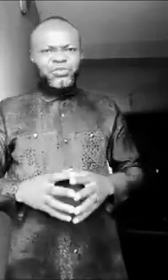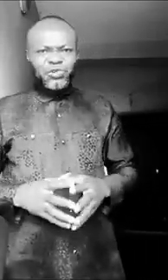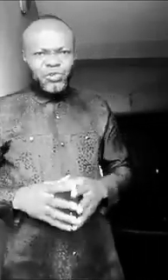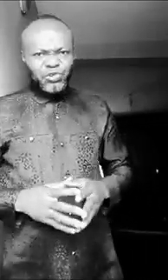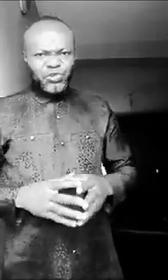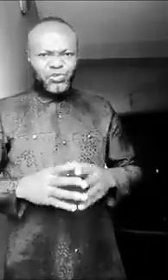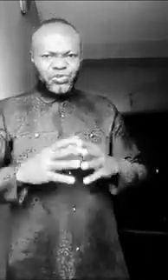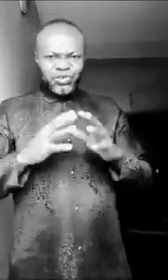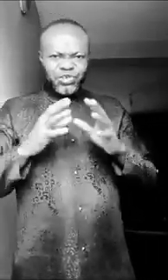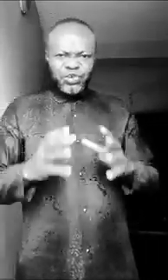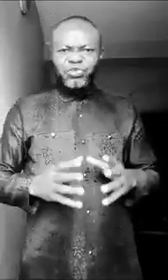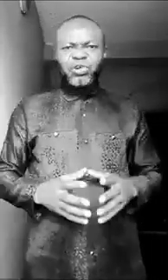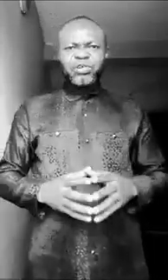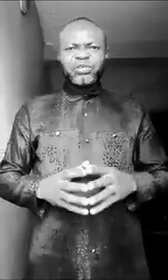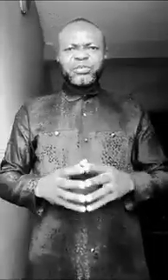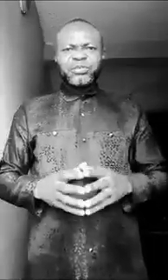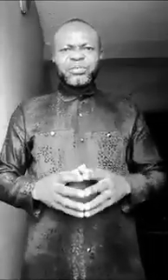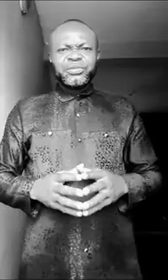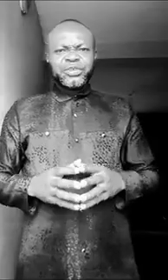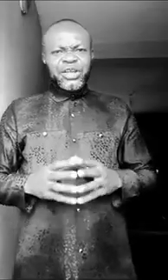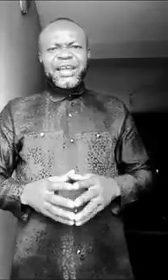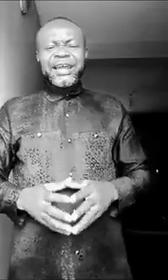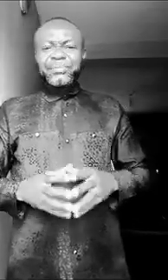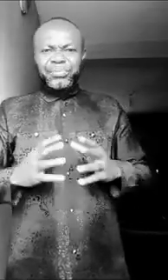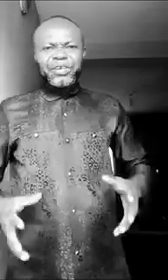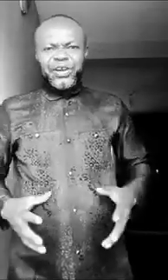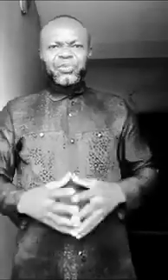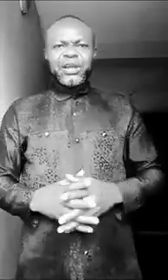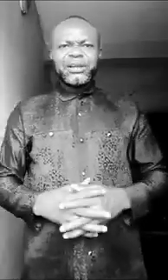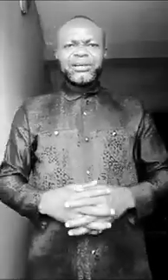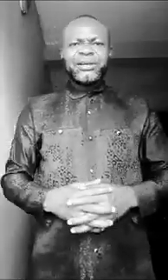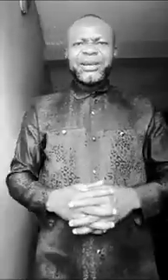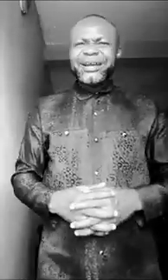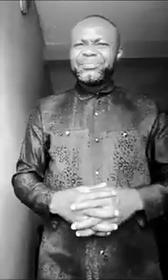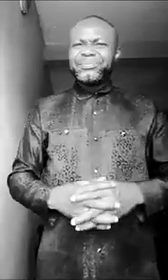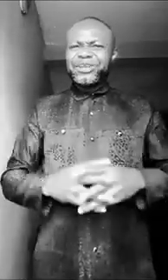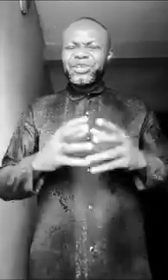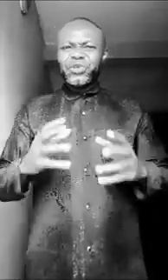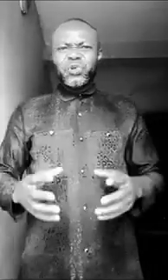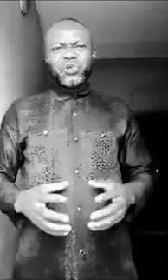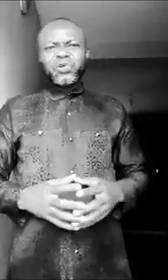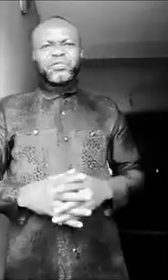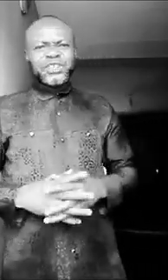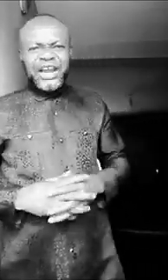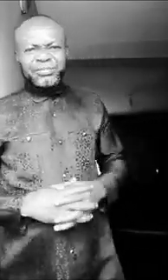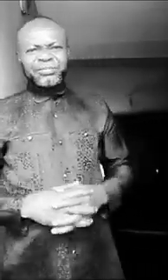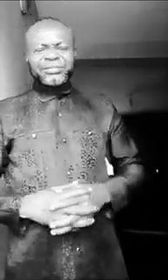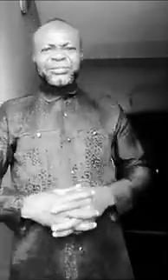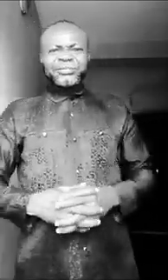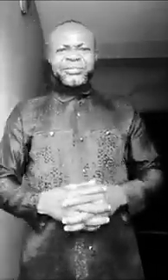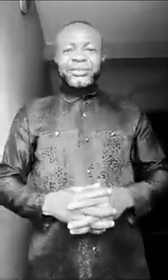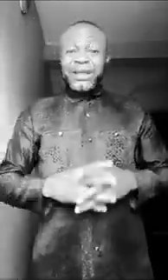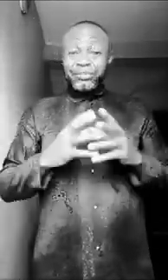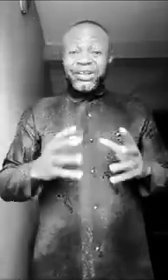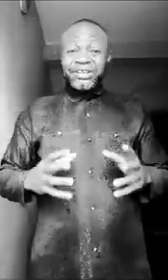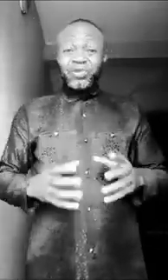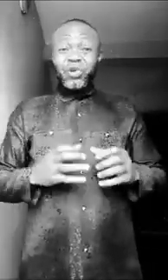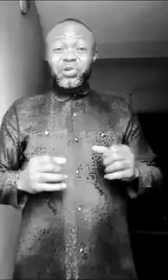have to go to spiritual side and pray very well and break the yoke of charm. Break the yoke of